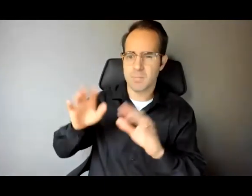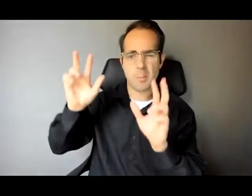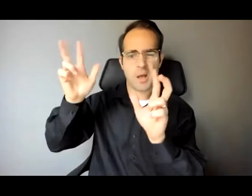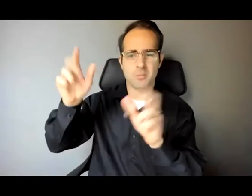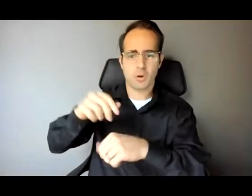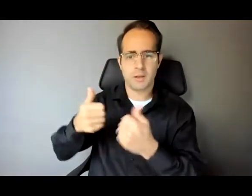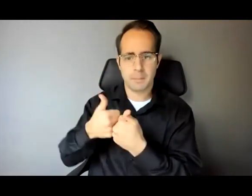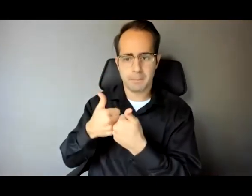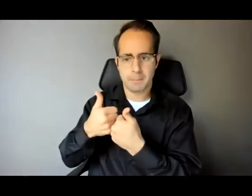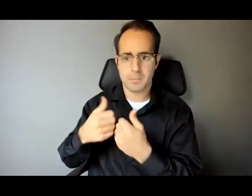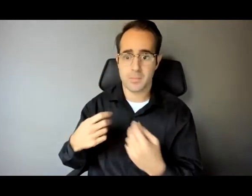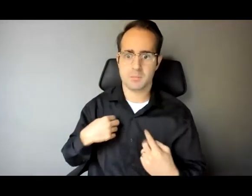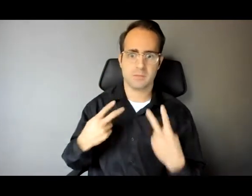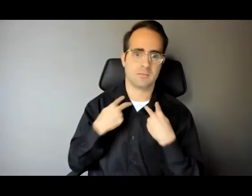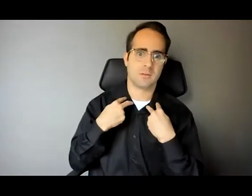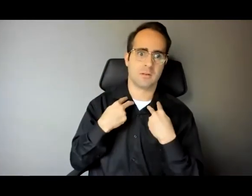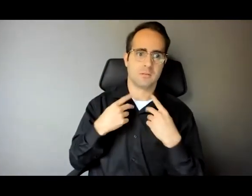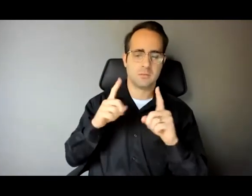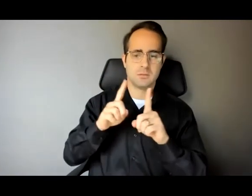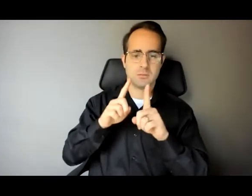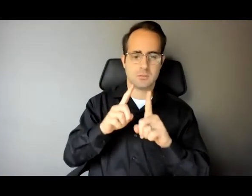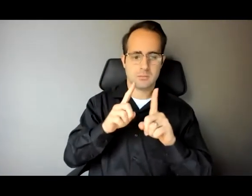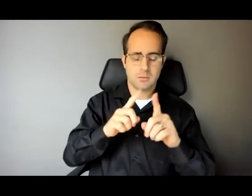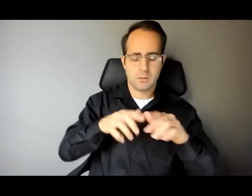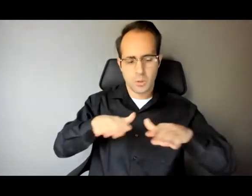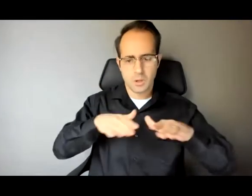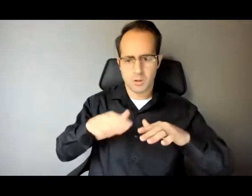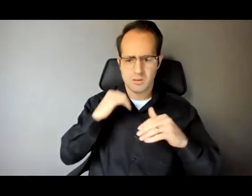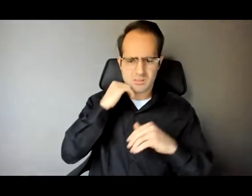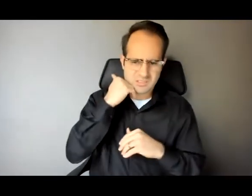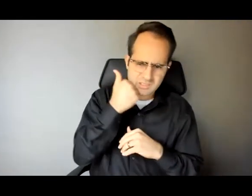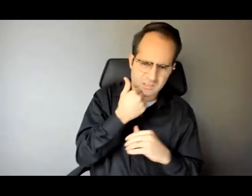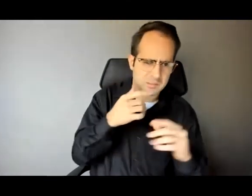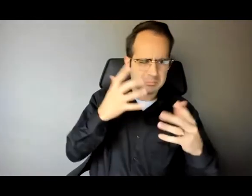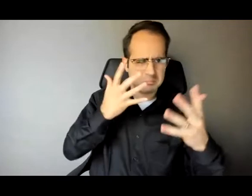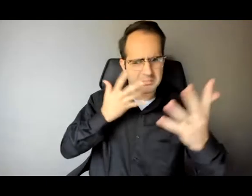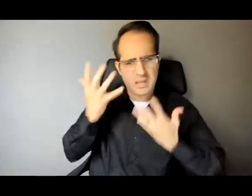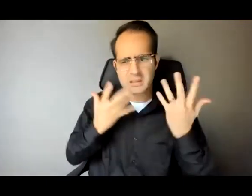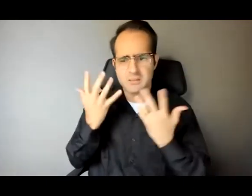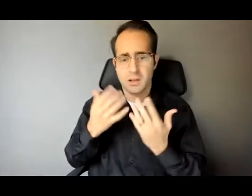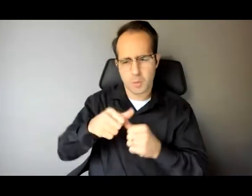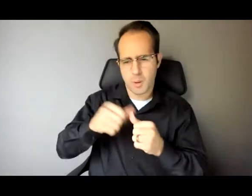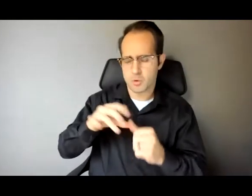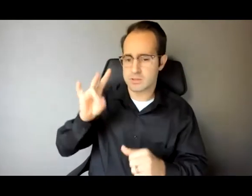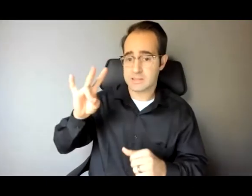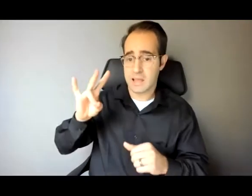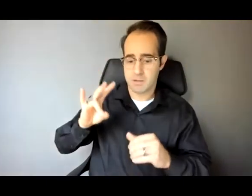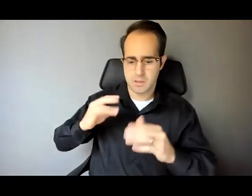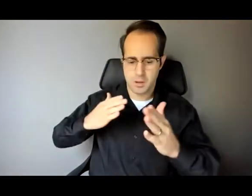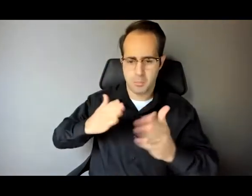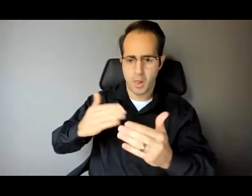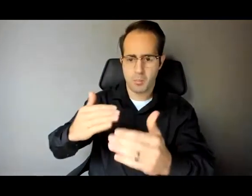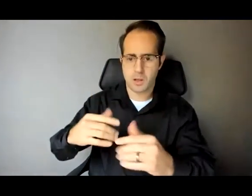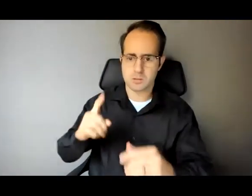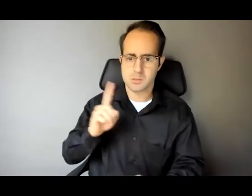shame. I recall walking the four blocks to the 71st precinct from my home with him, as he yanked me along with his right hand and